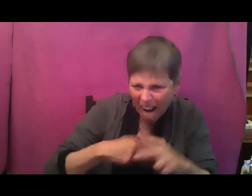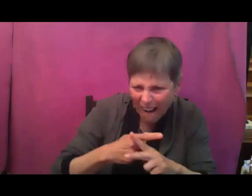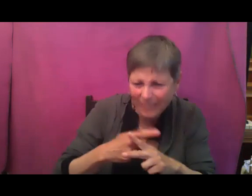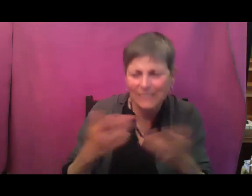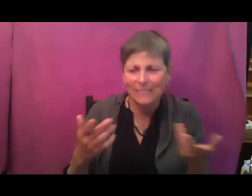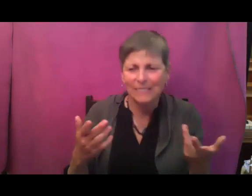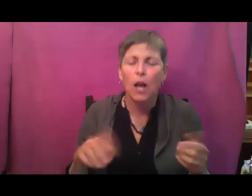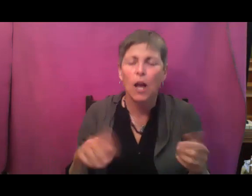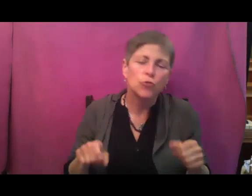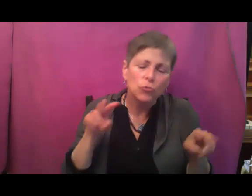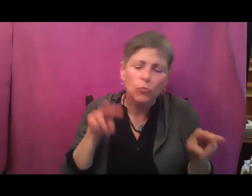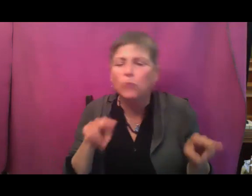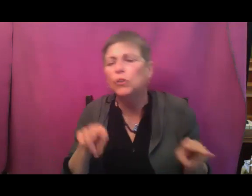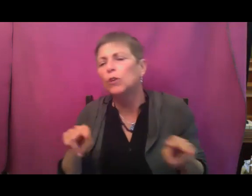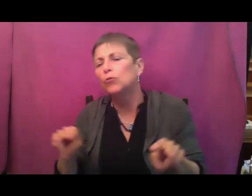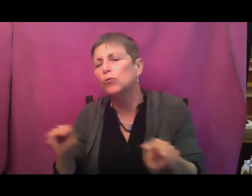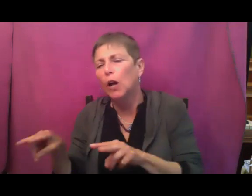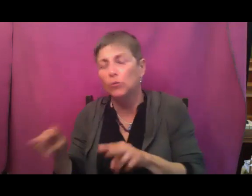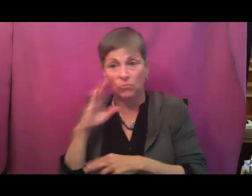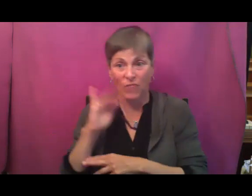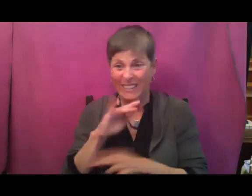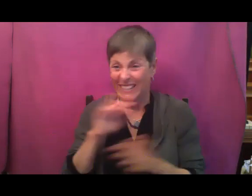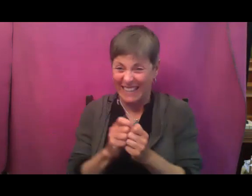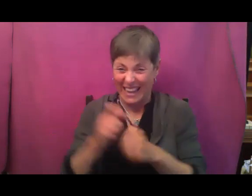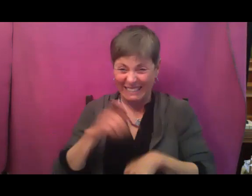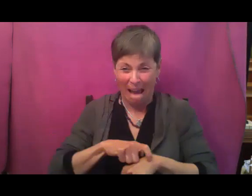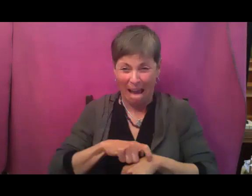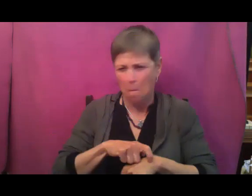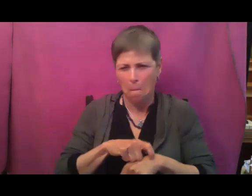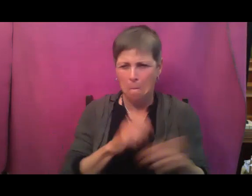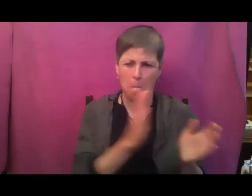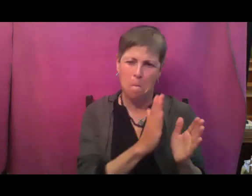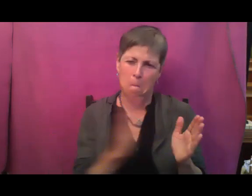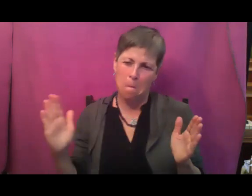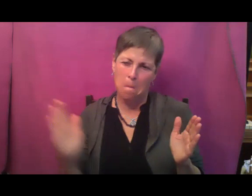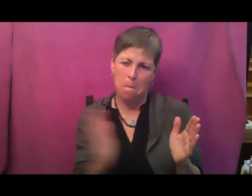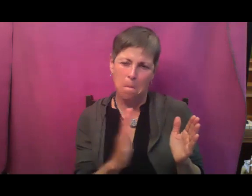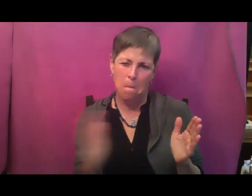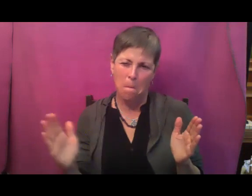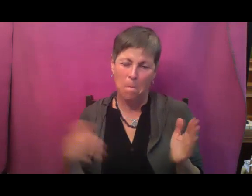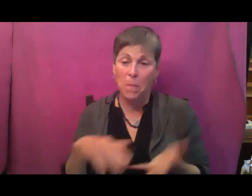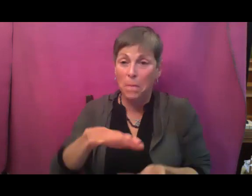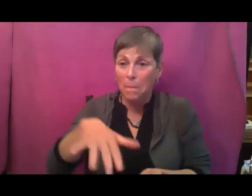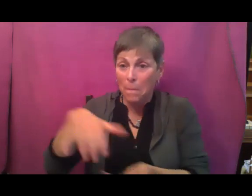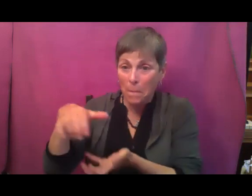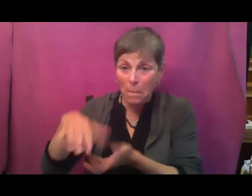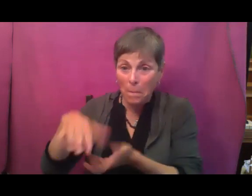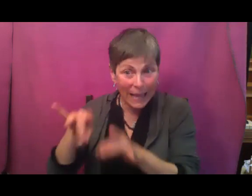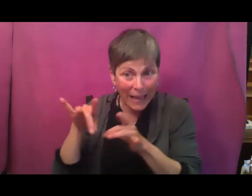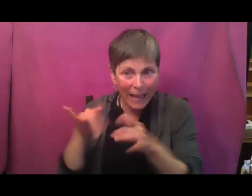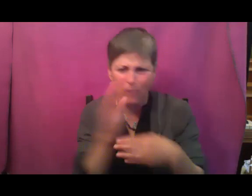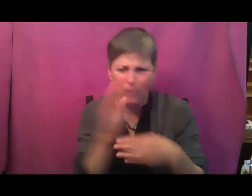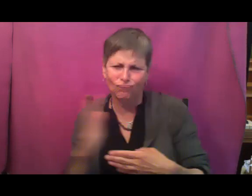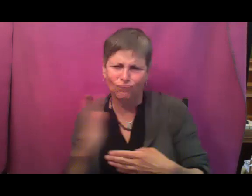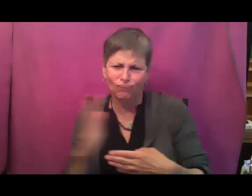but know that it's always a window. And harvesting your cucumbers is indeed a window. And I encourage you to taste your